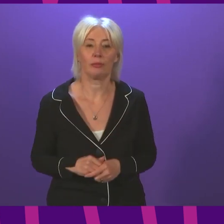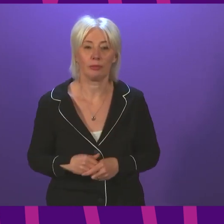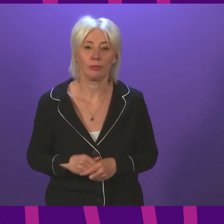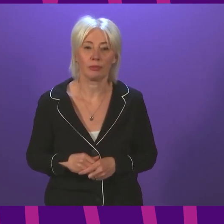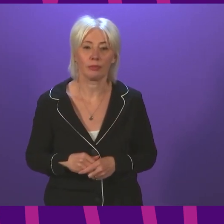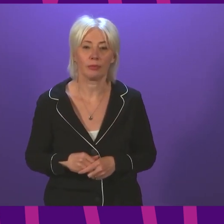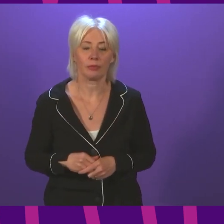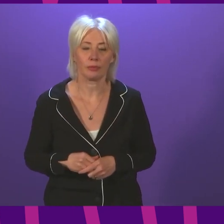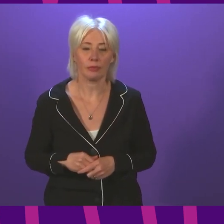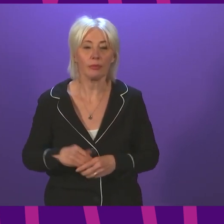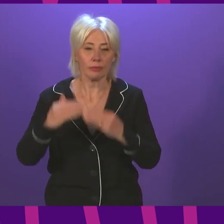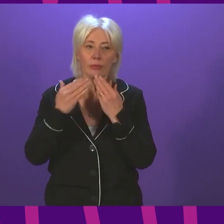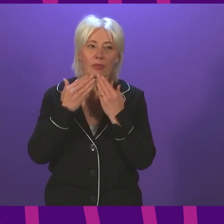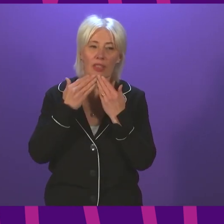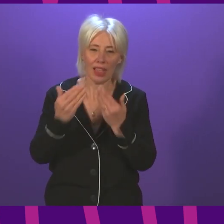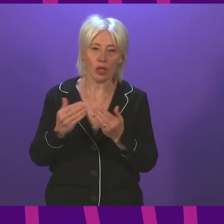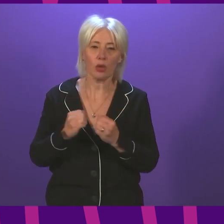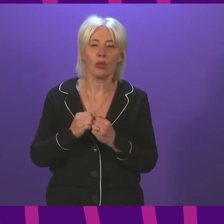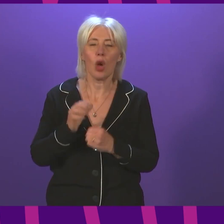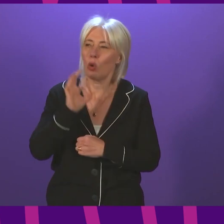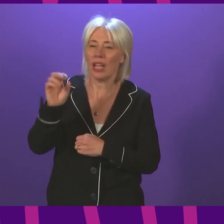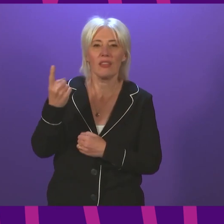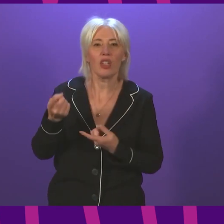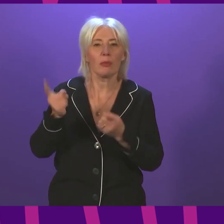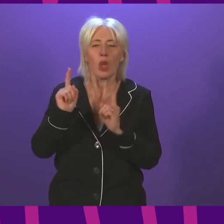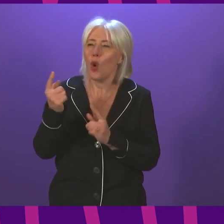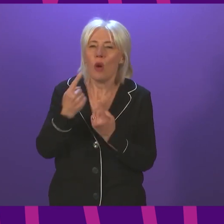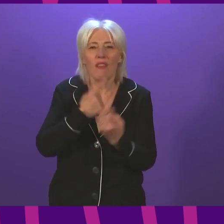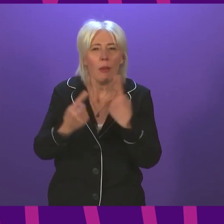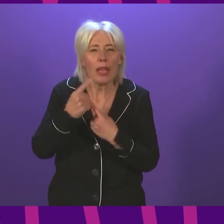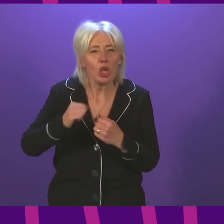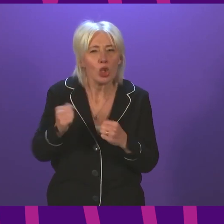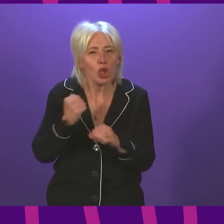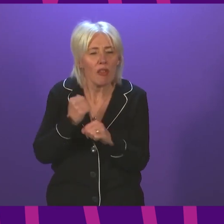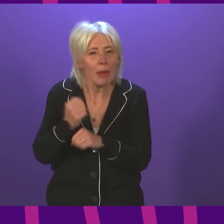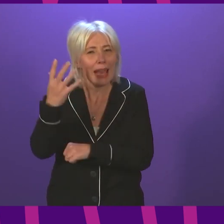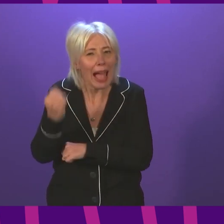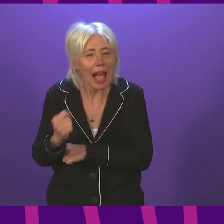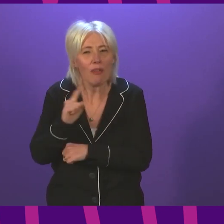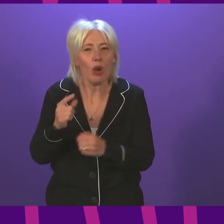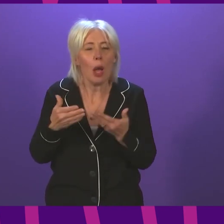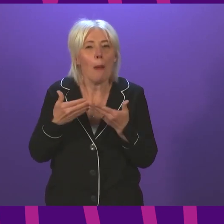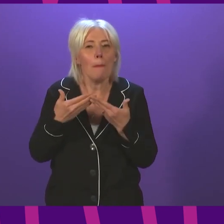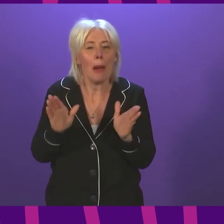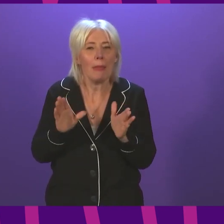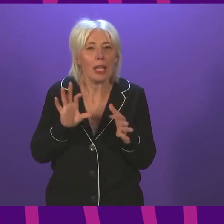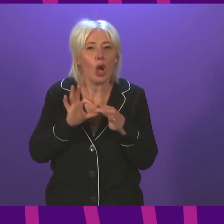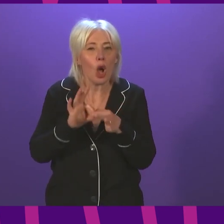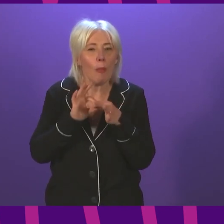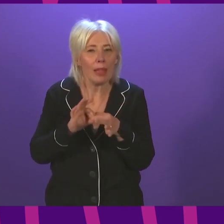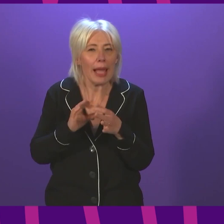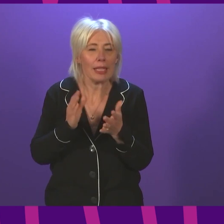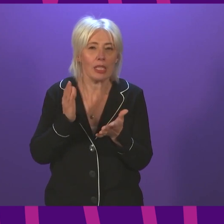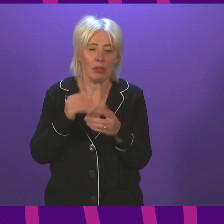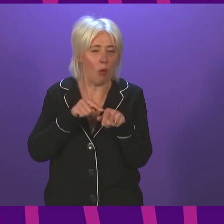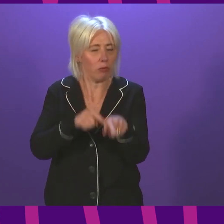Thank you President, Officer. To ask the First Minister what data the Scottish Government holds on the levels of public compliance with a mandatory wearing of